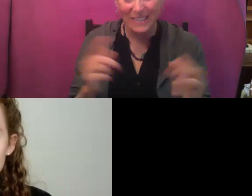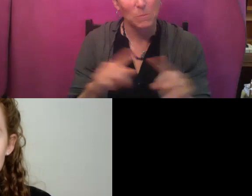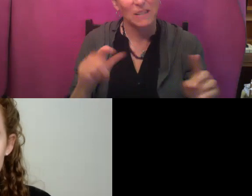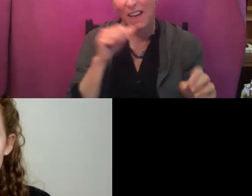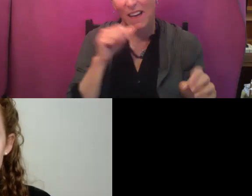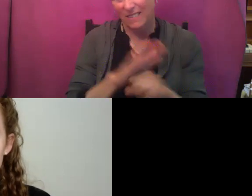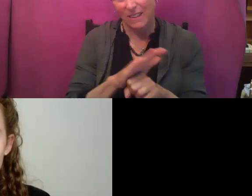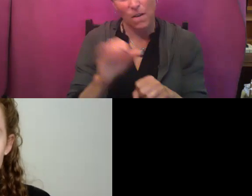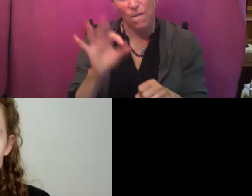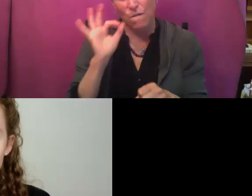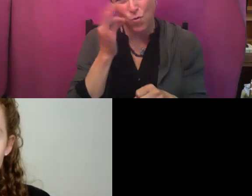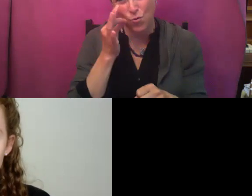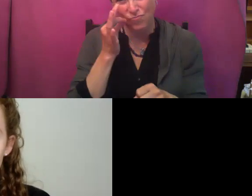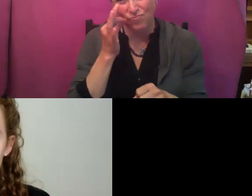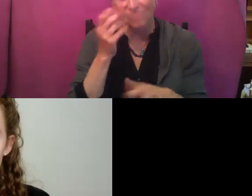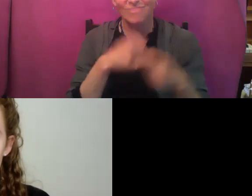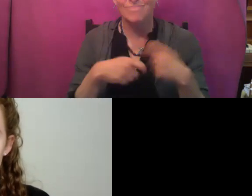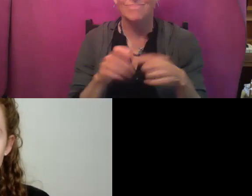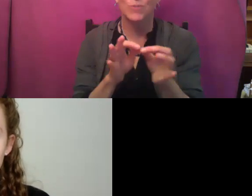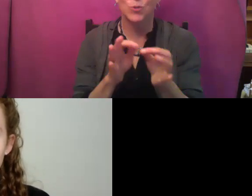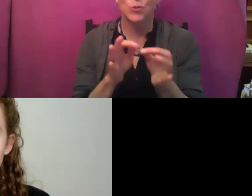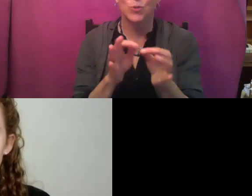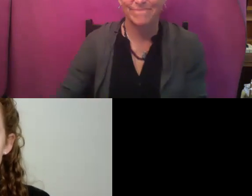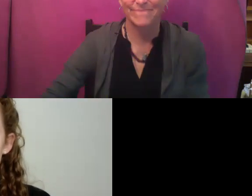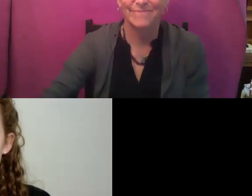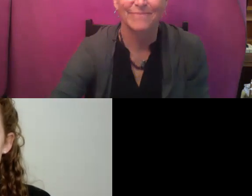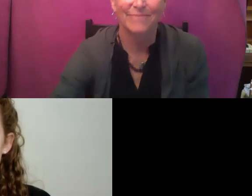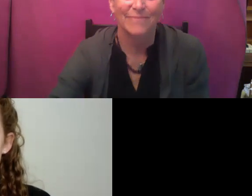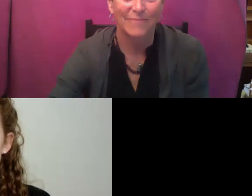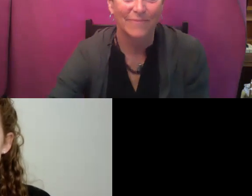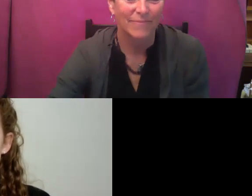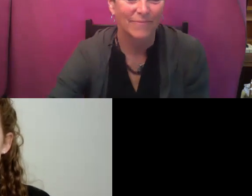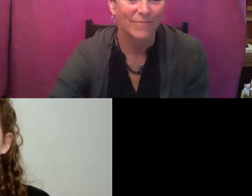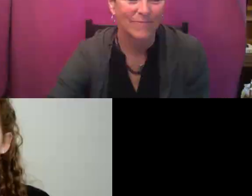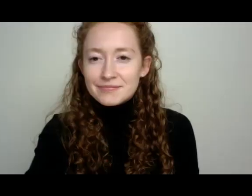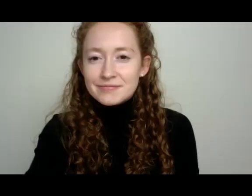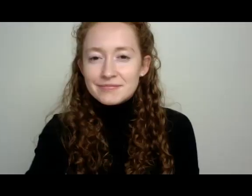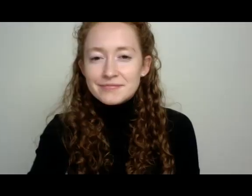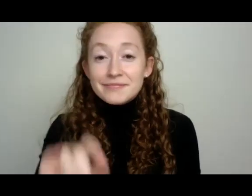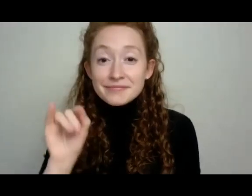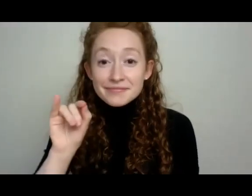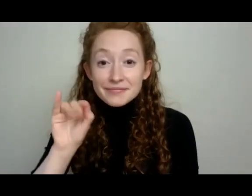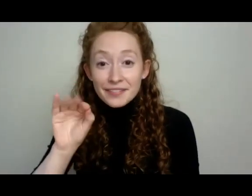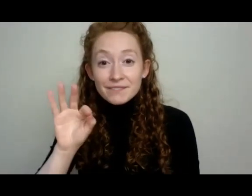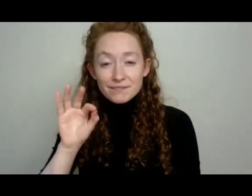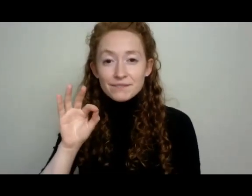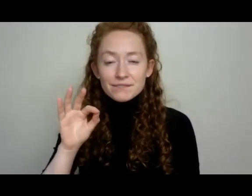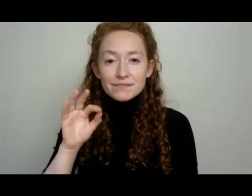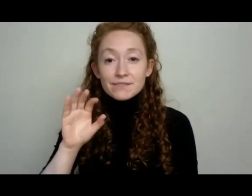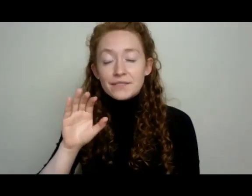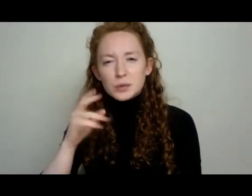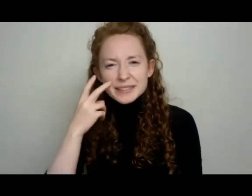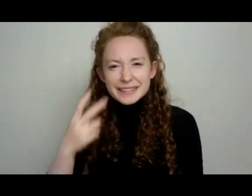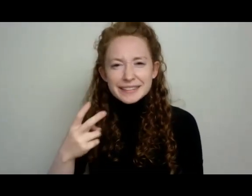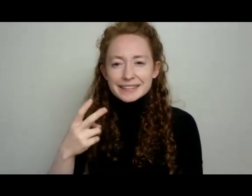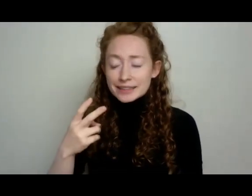two notions, if fruit is green and then turning yellow, it's really stressed or rather if it's